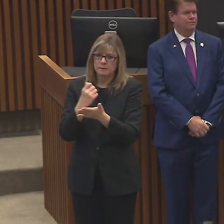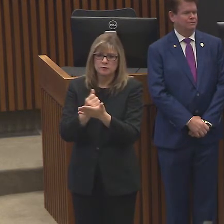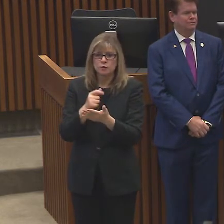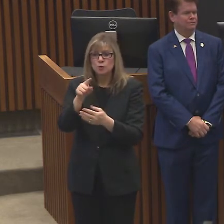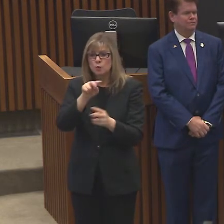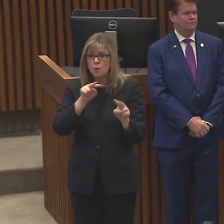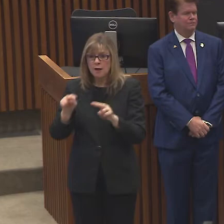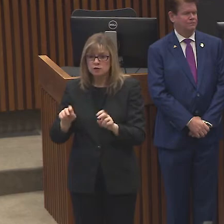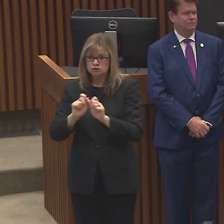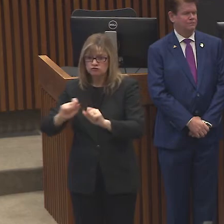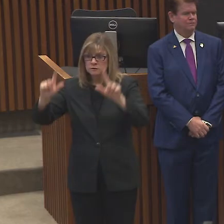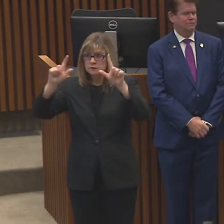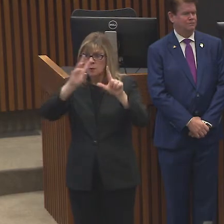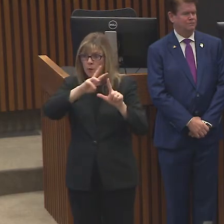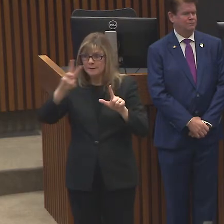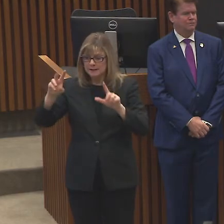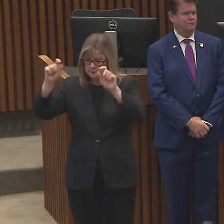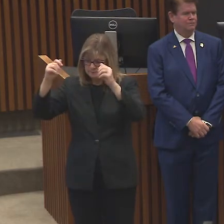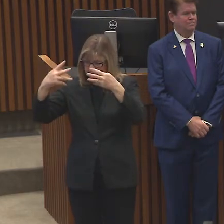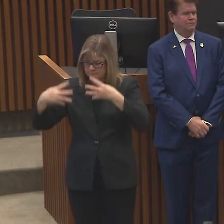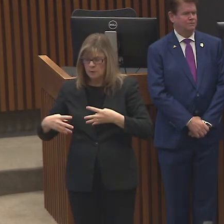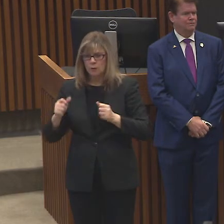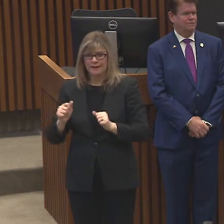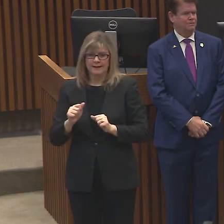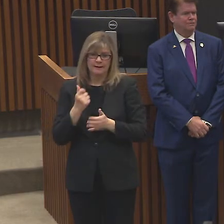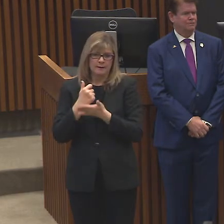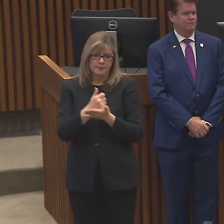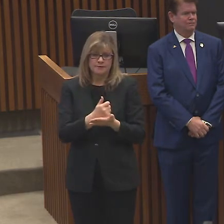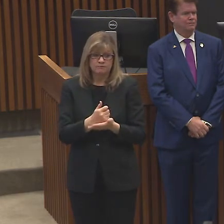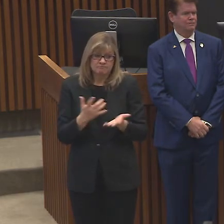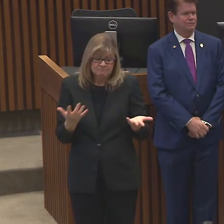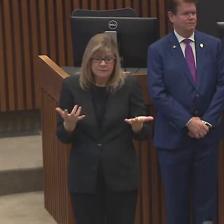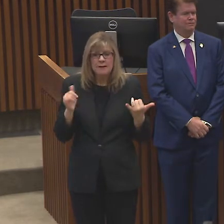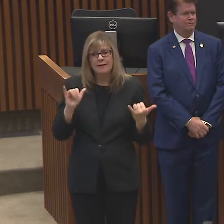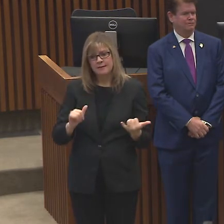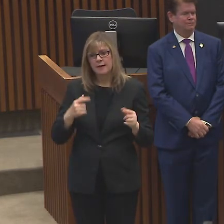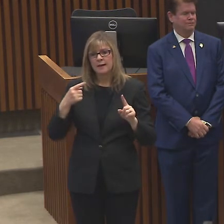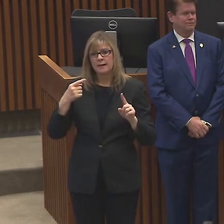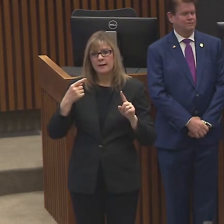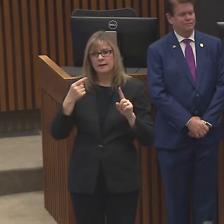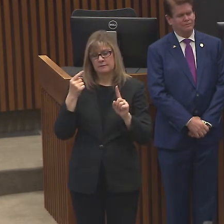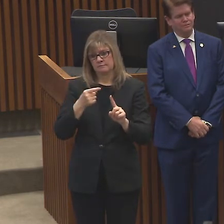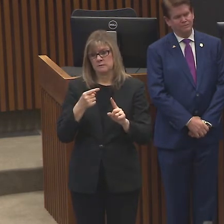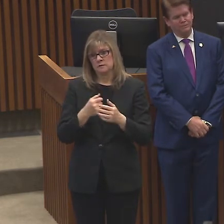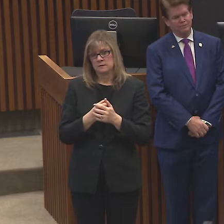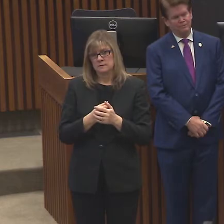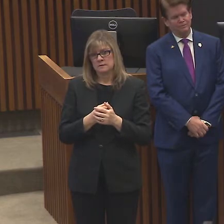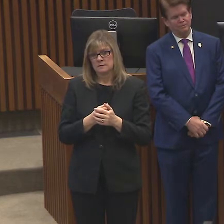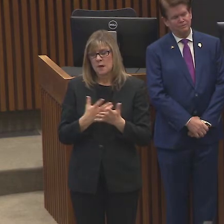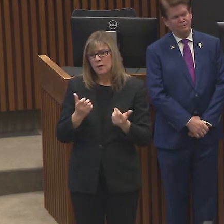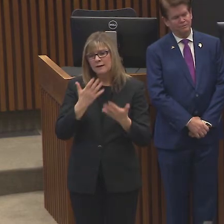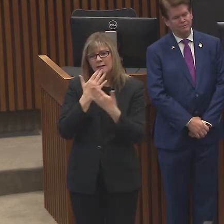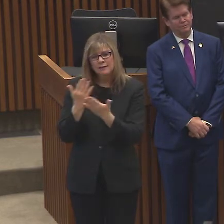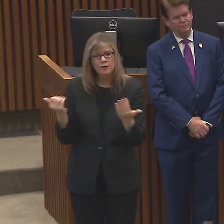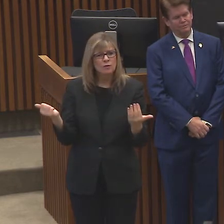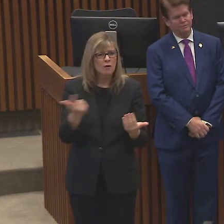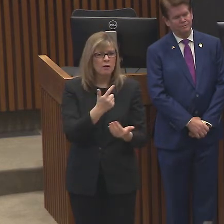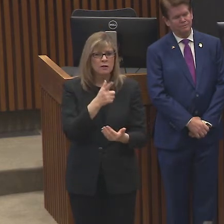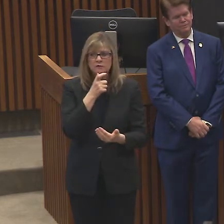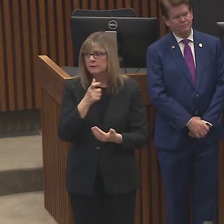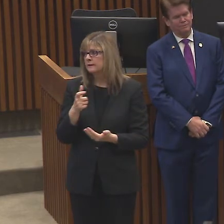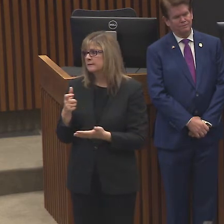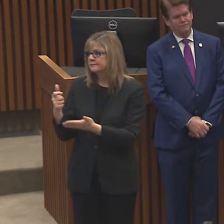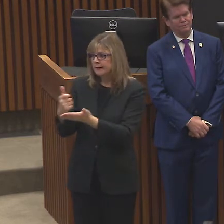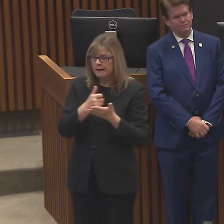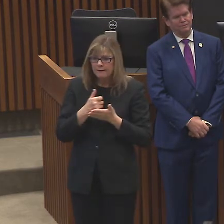websites, and we'll be able to take care of that. And with that, I want to again thank all of y'all who have been helpful in collaborating and